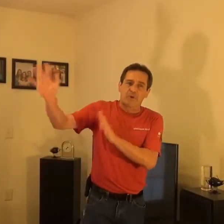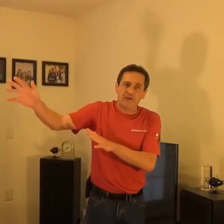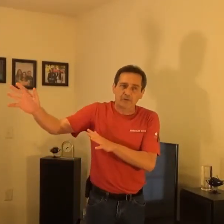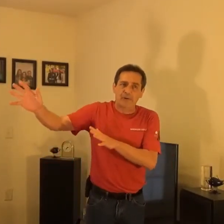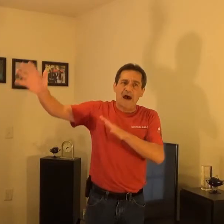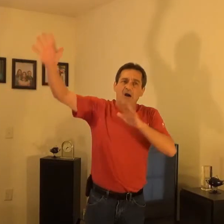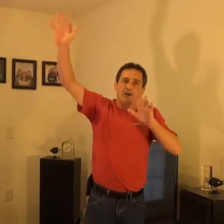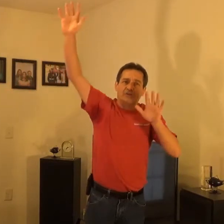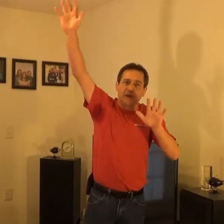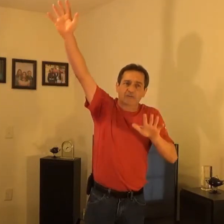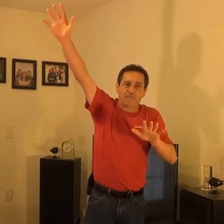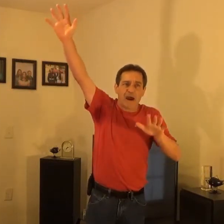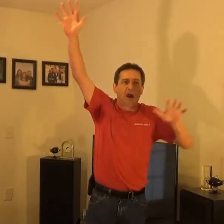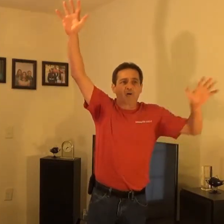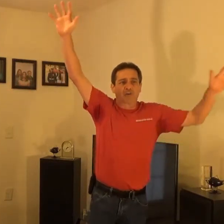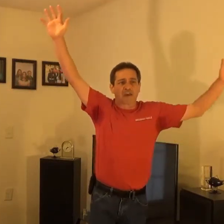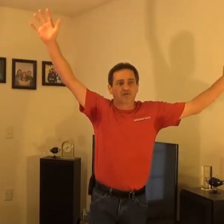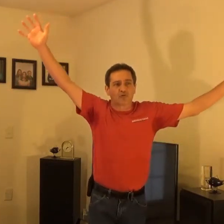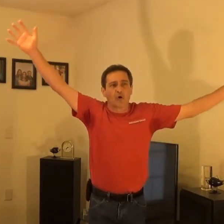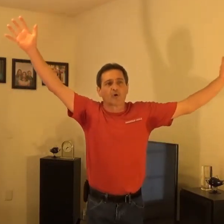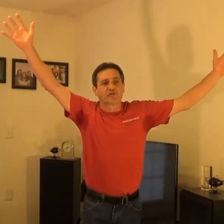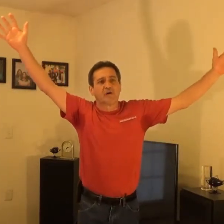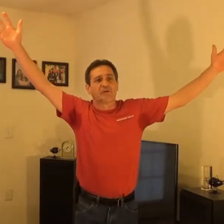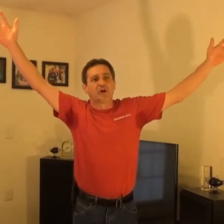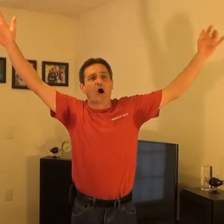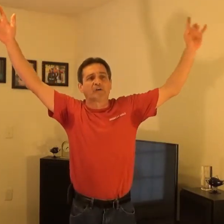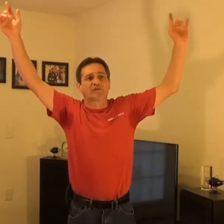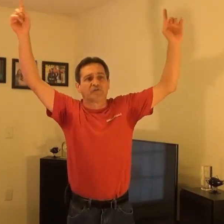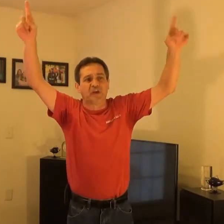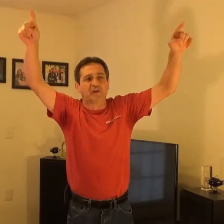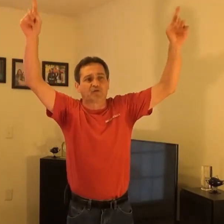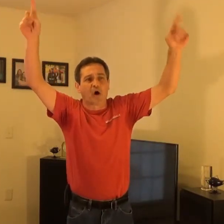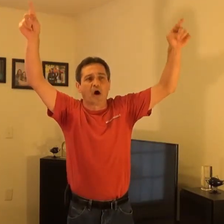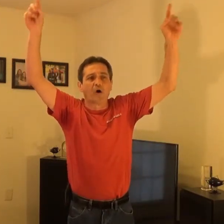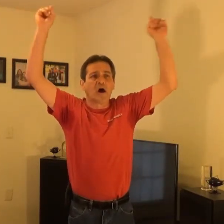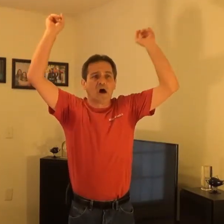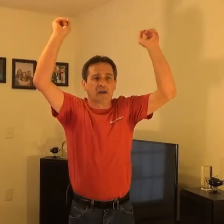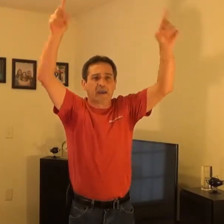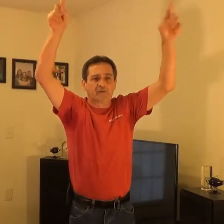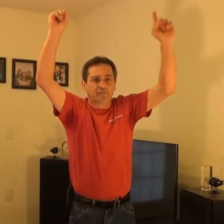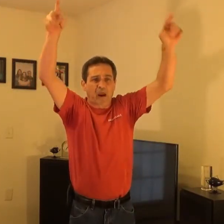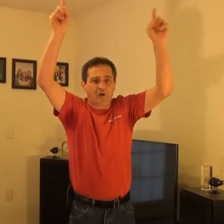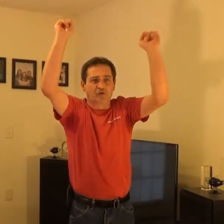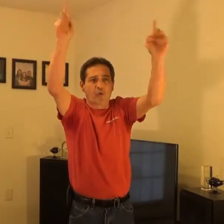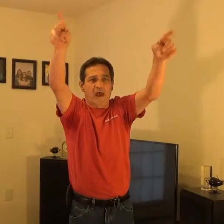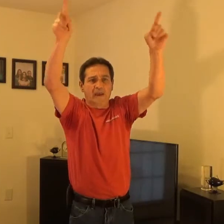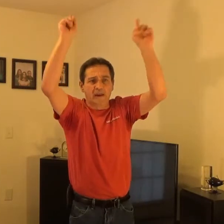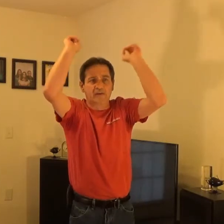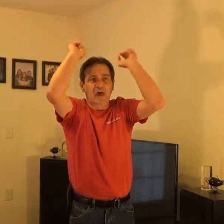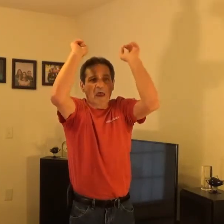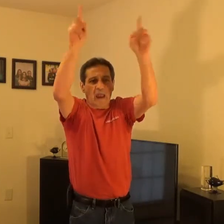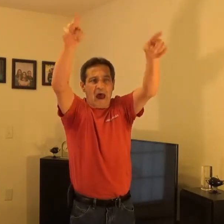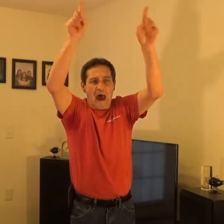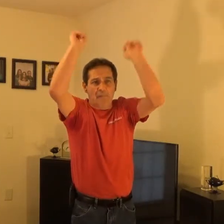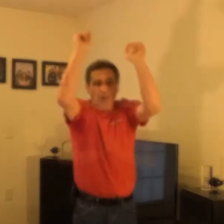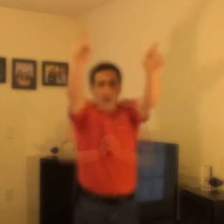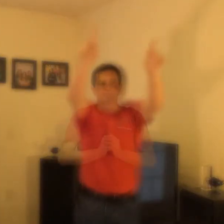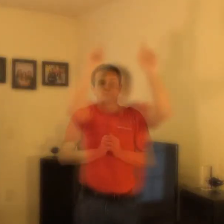principalities, against powers, against rulers of the darkness of this world, against spiritual wickedness in high places.